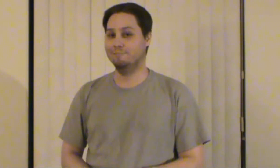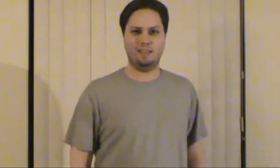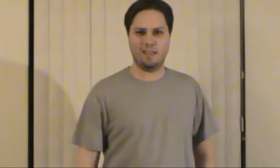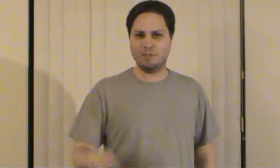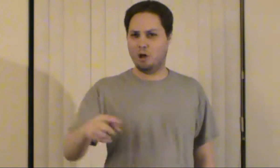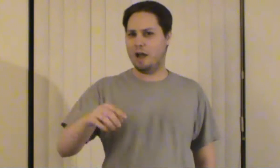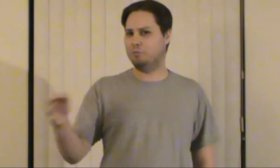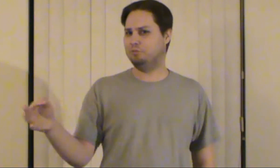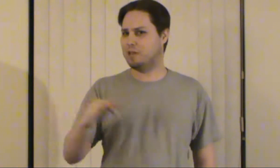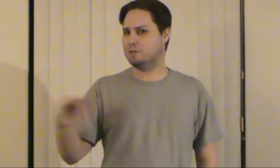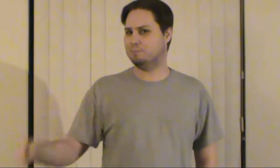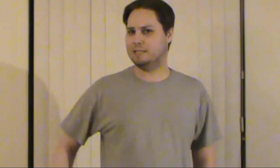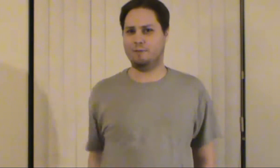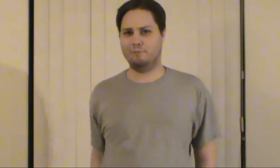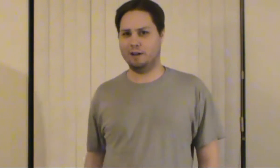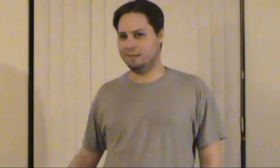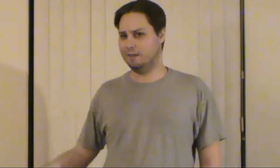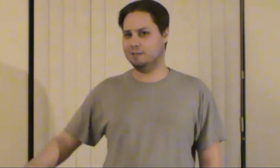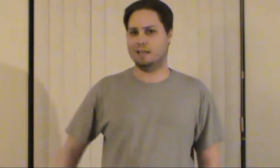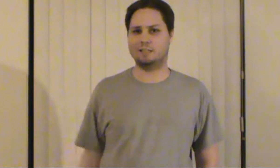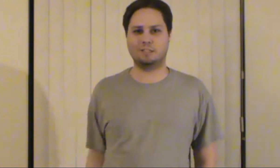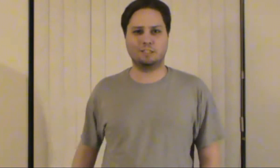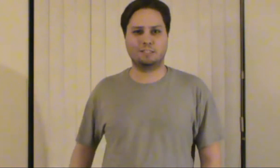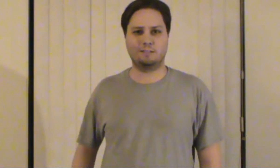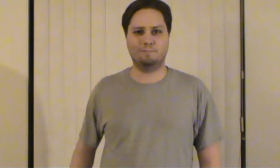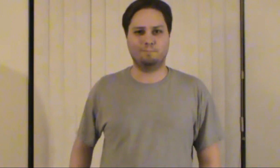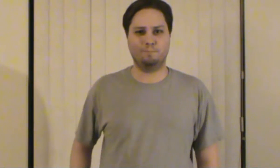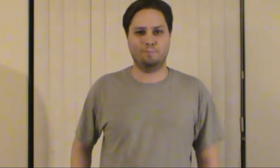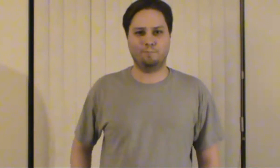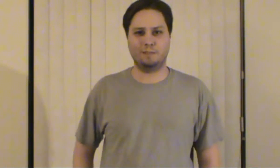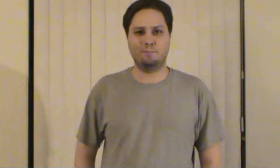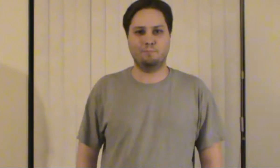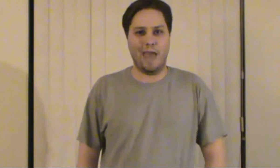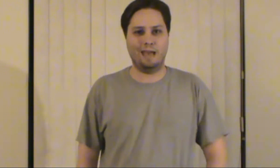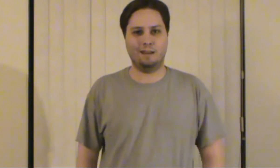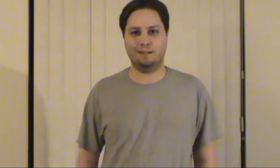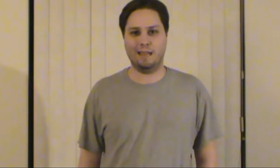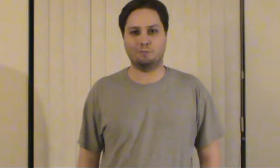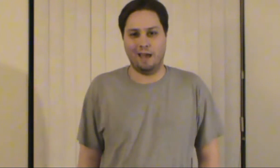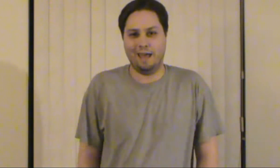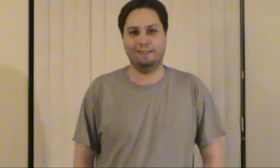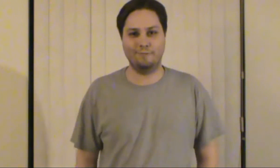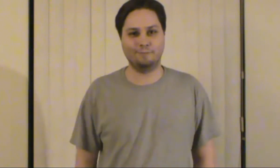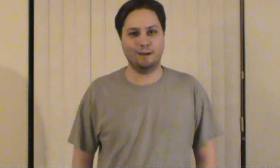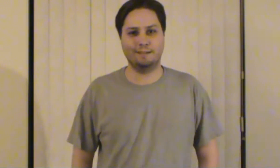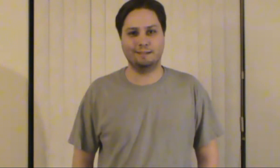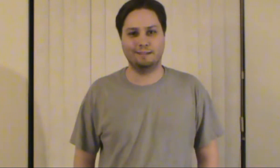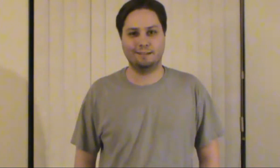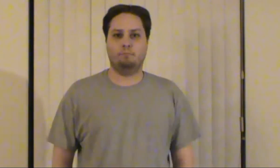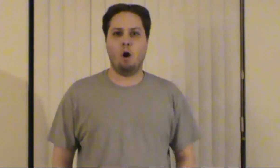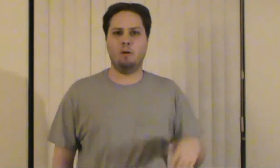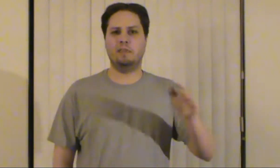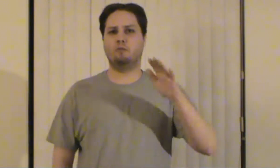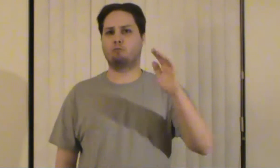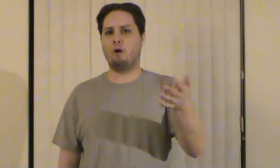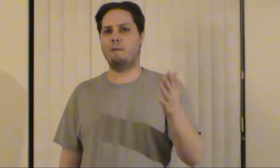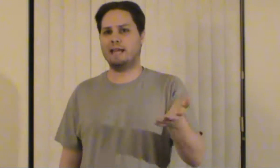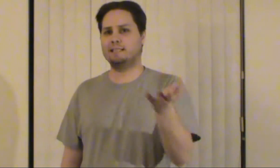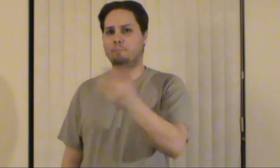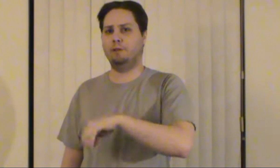even though i don't think it was meant to be funny i think it was actually just done bad and that's why i laughed about it oh and then the romance that